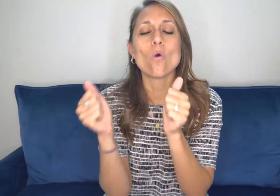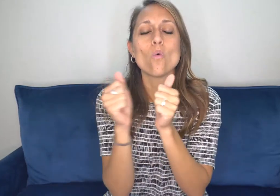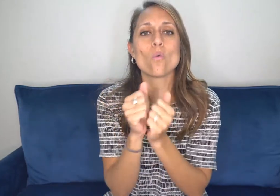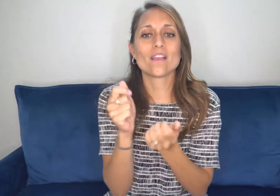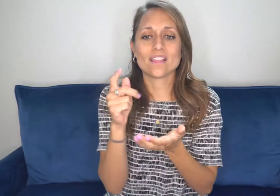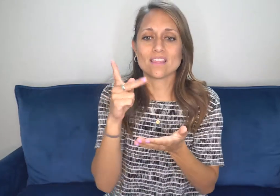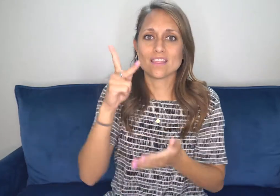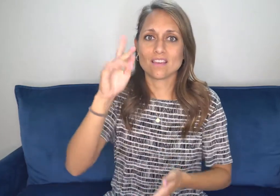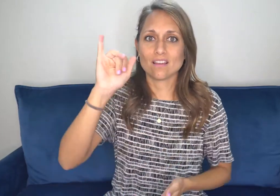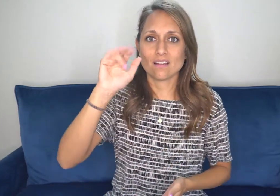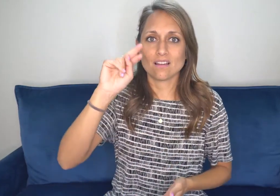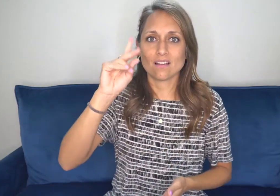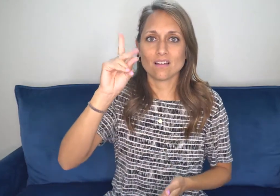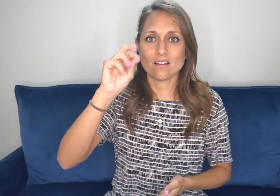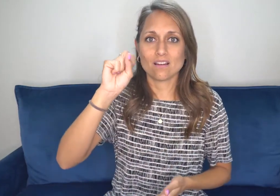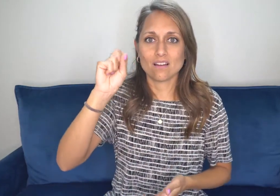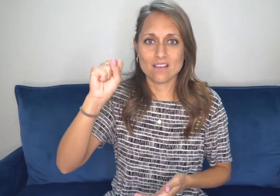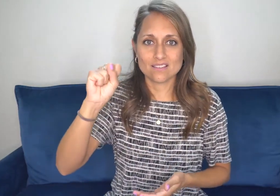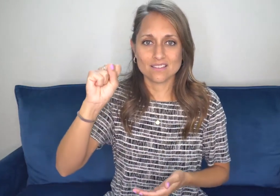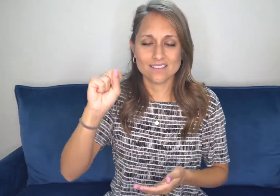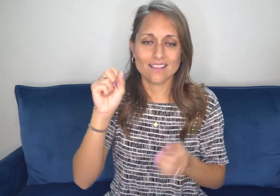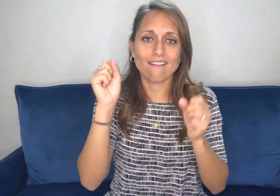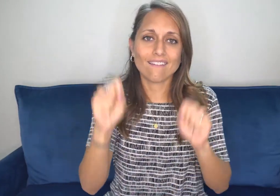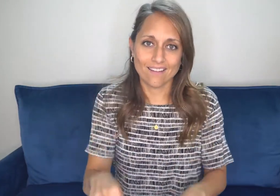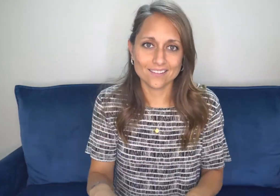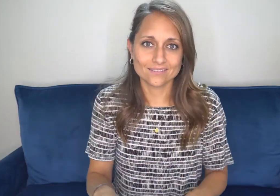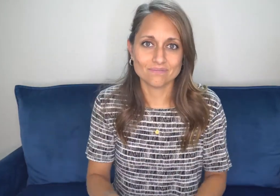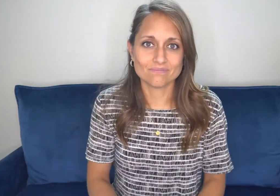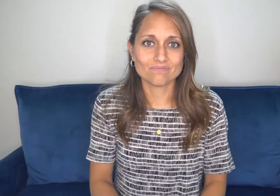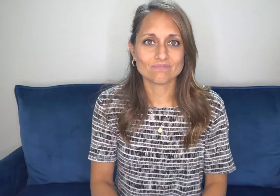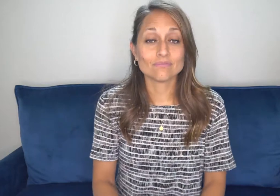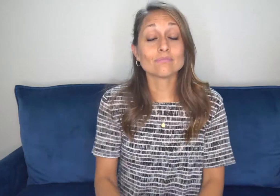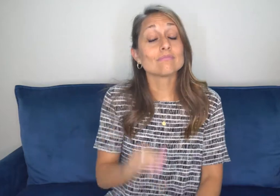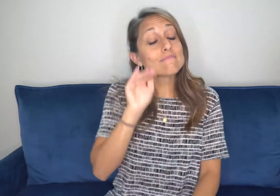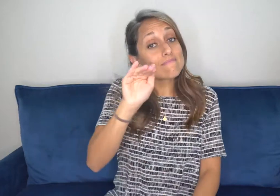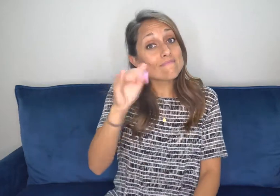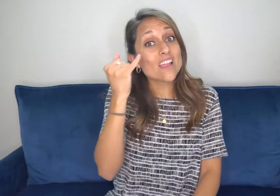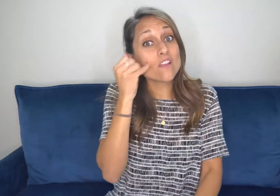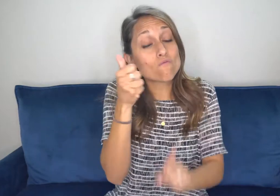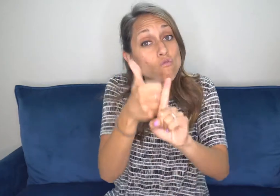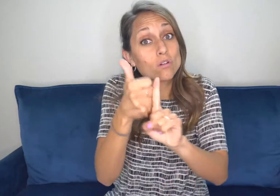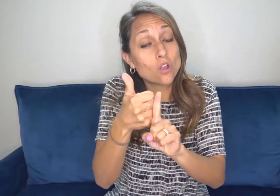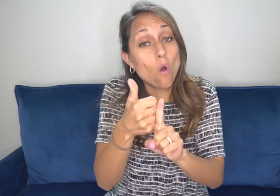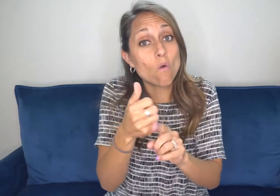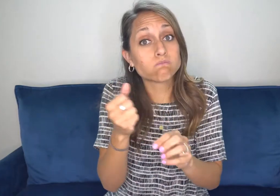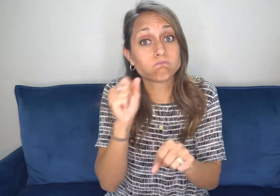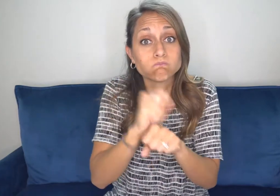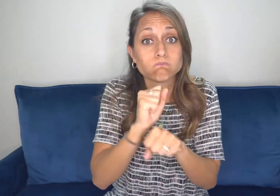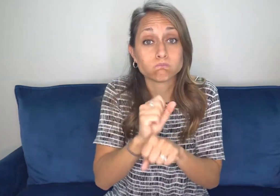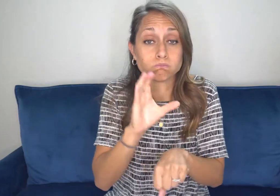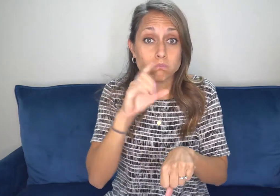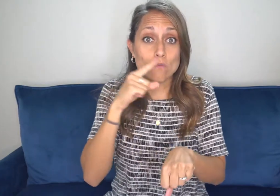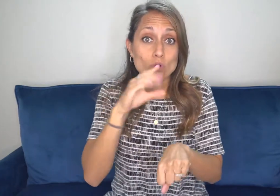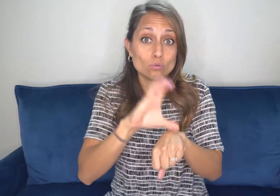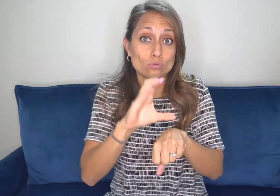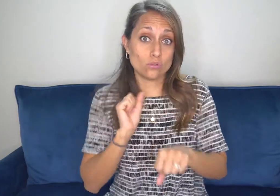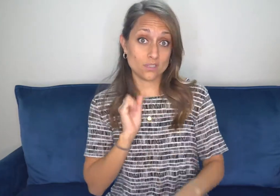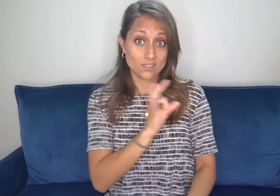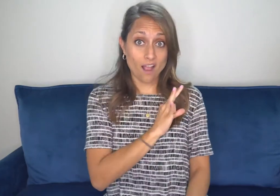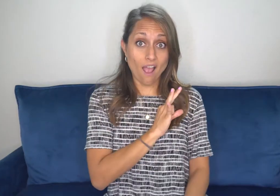our goal is to show the love of Jesus and we show the love of Jesus with kindness. We can do this.